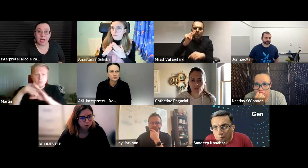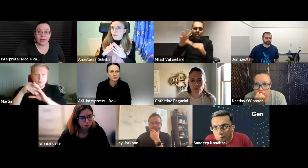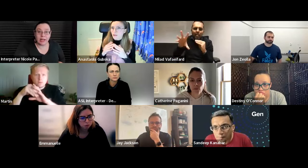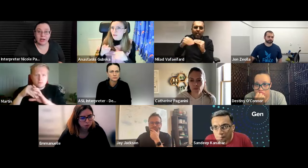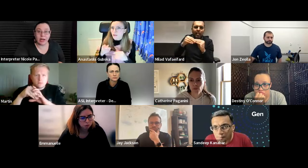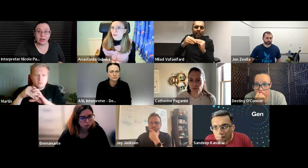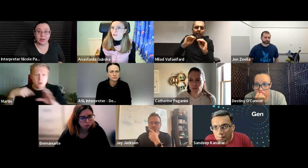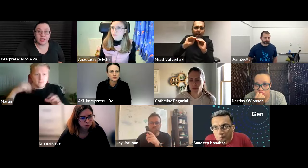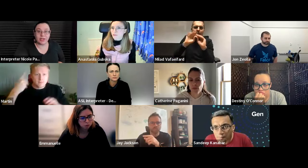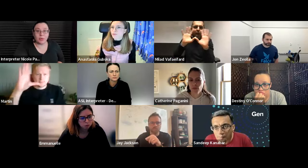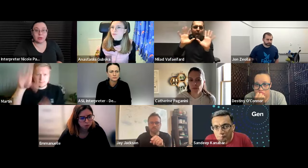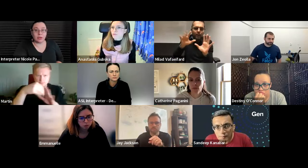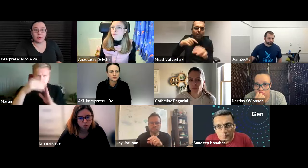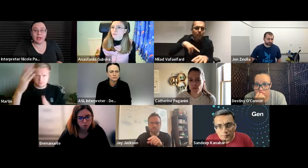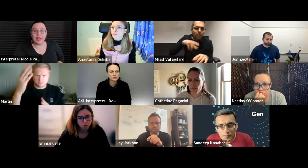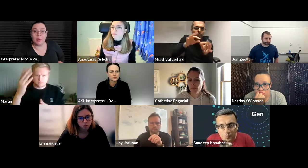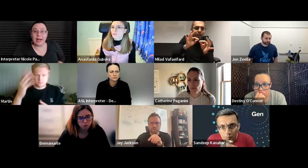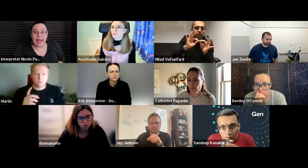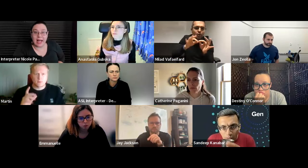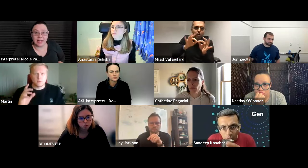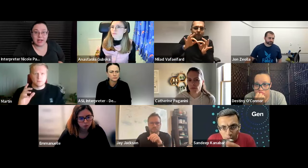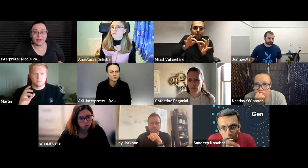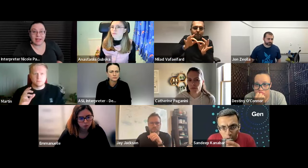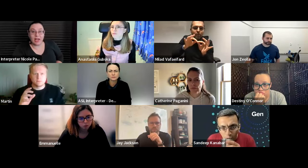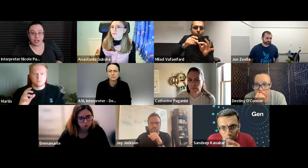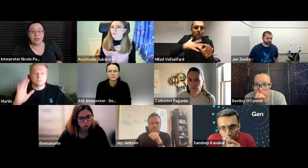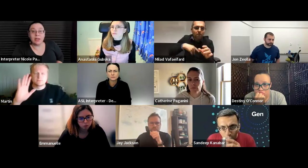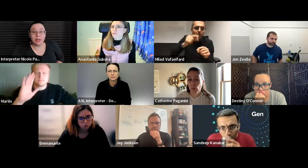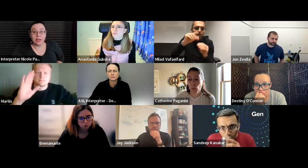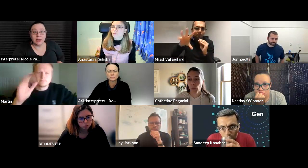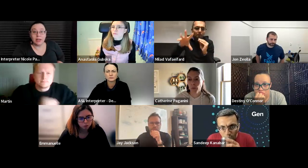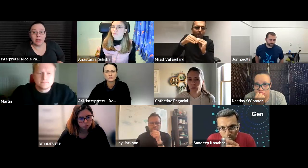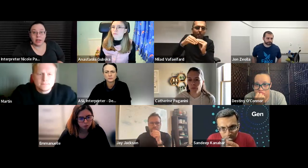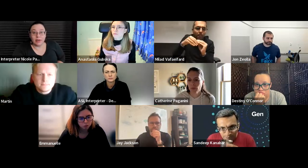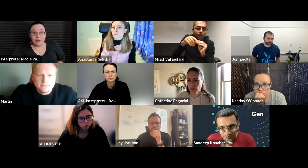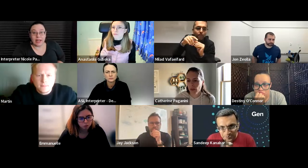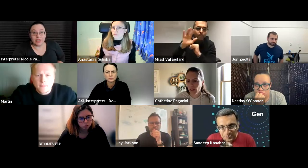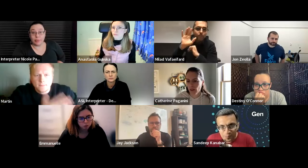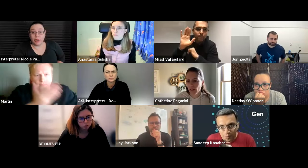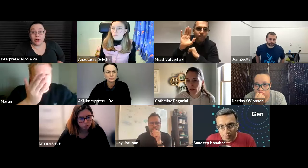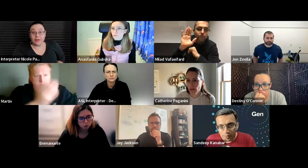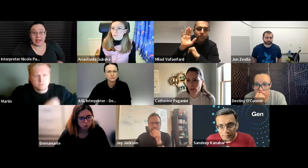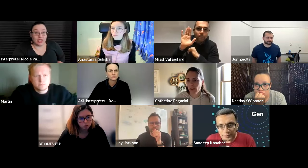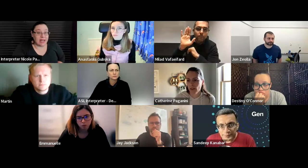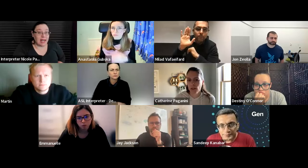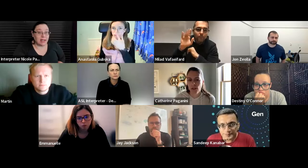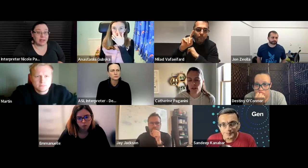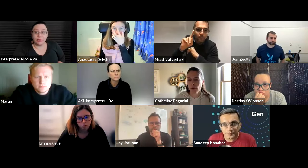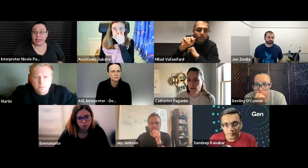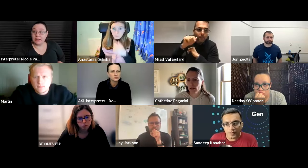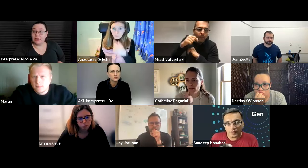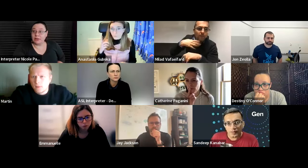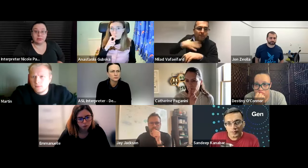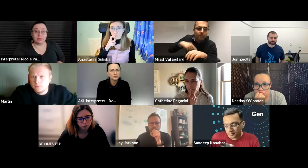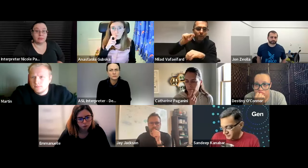this is my lot here and i'll do this just one little quick thing i want to add to clarification for the interpreter if i could just